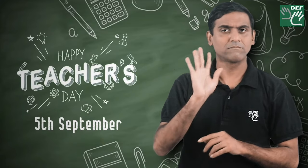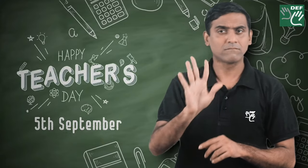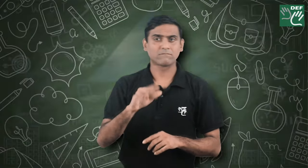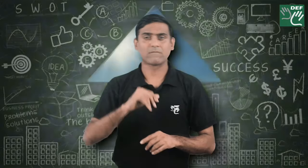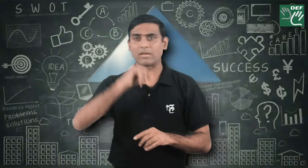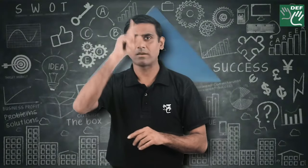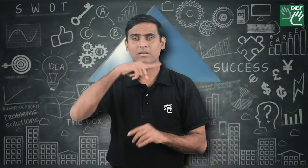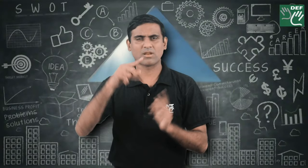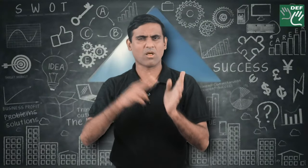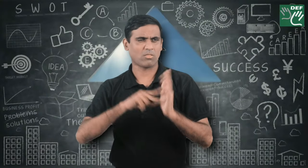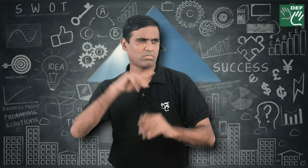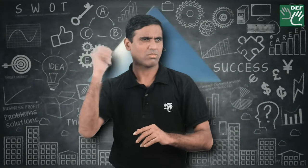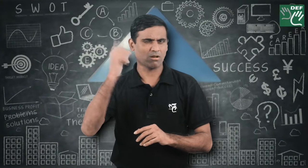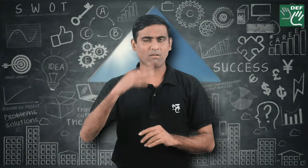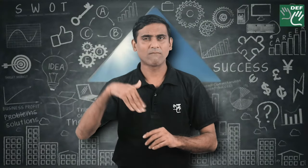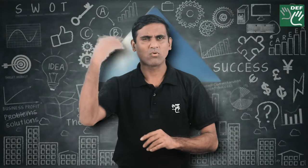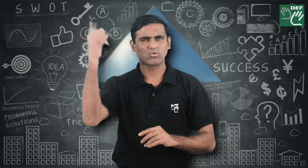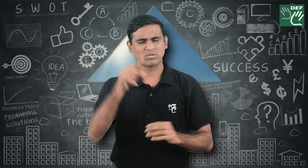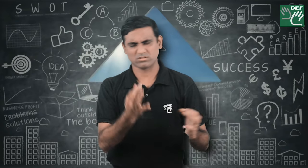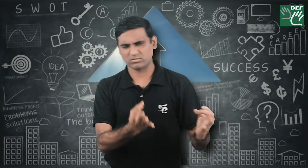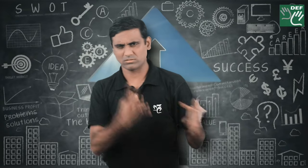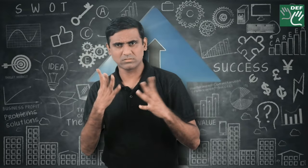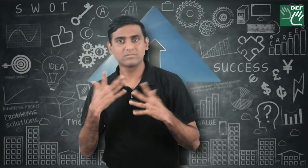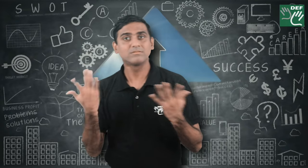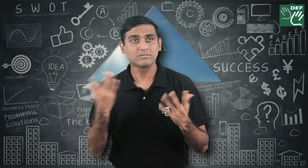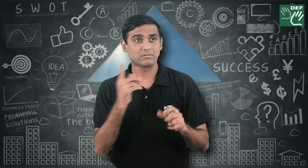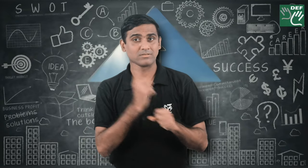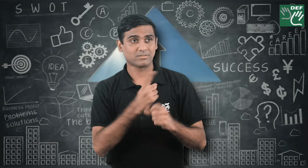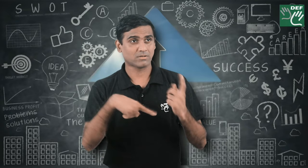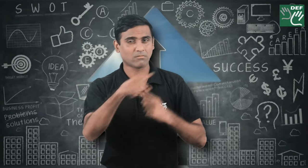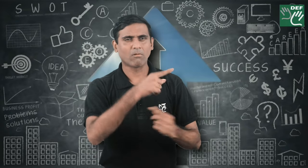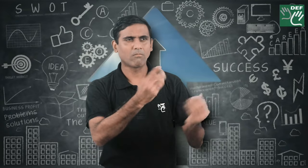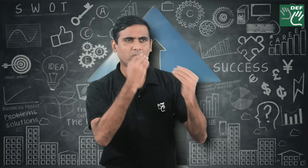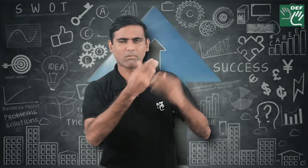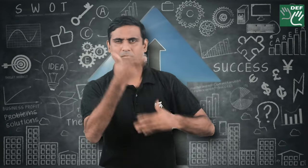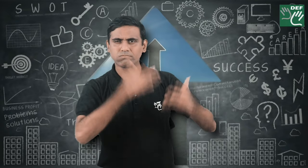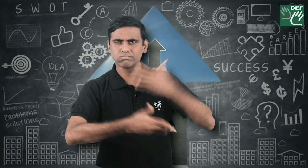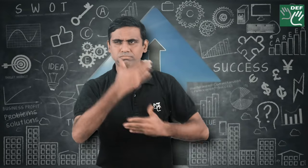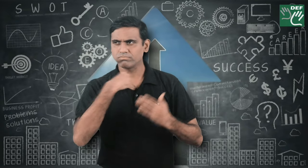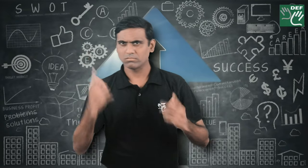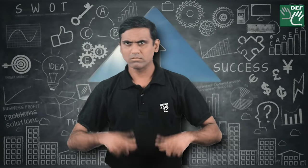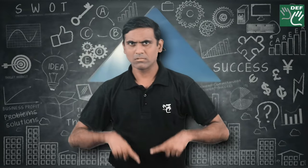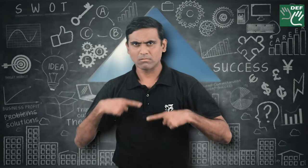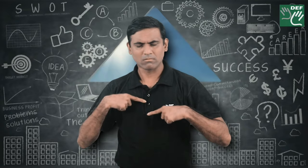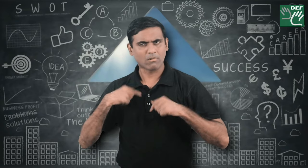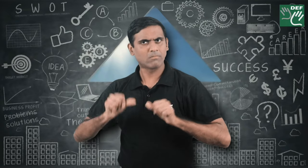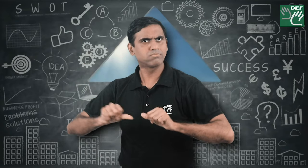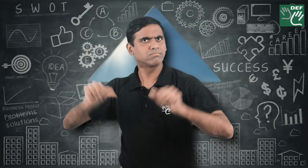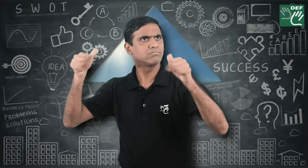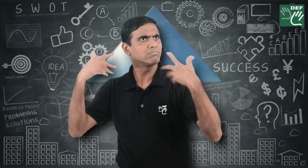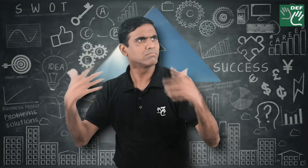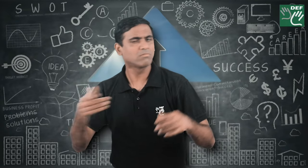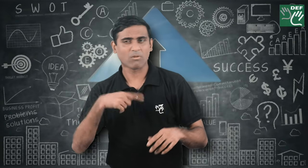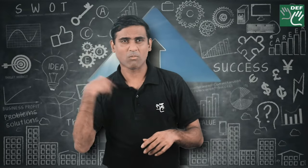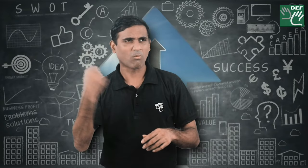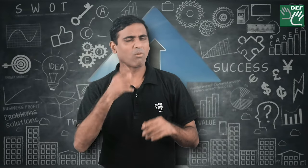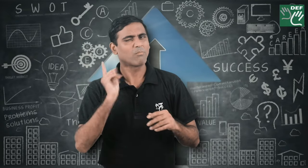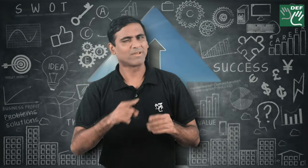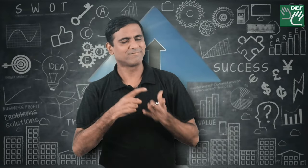every year as a sign of respect to the Gurus who contribute immensely in shaping the